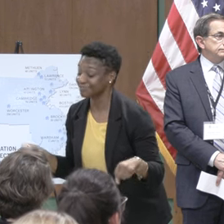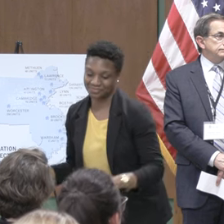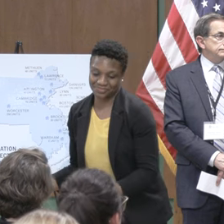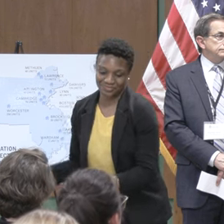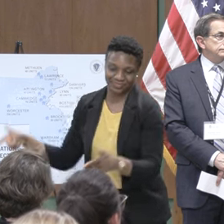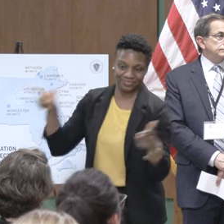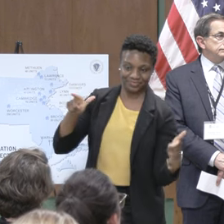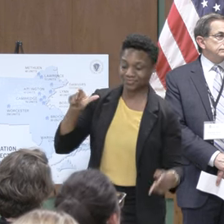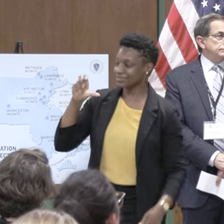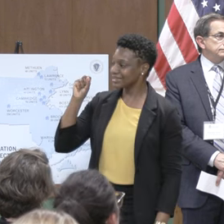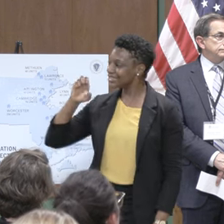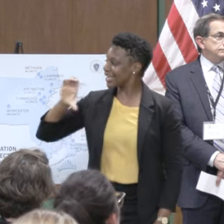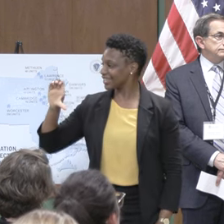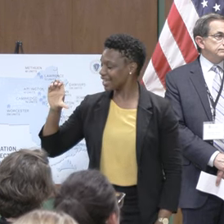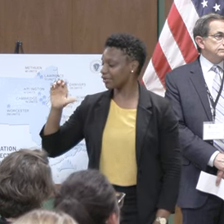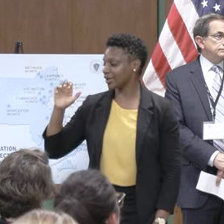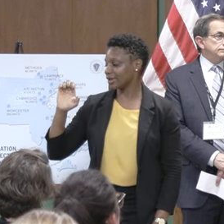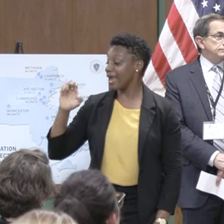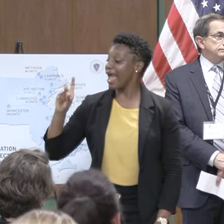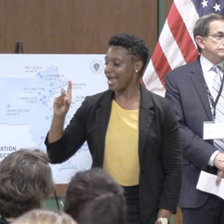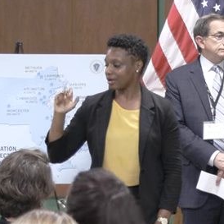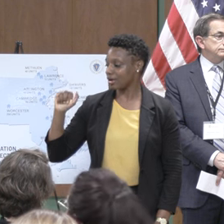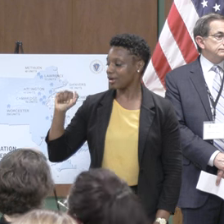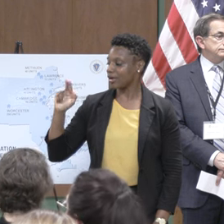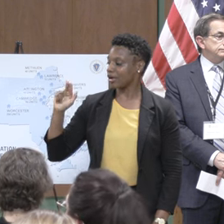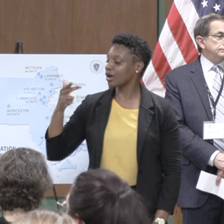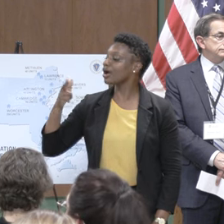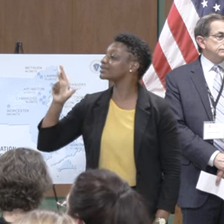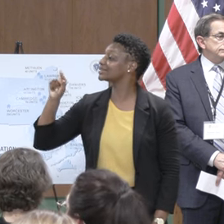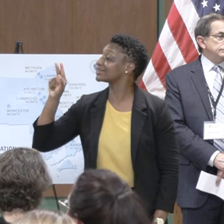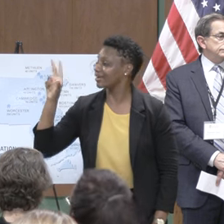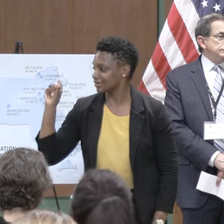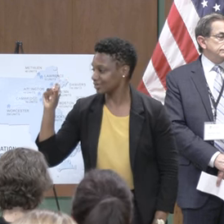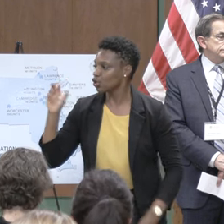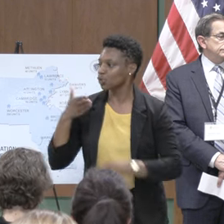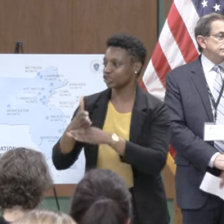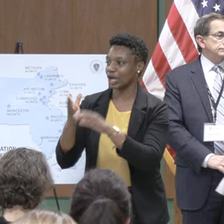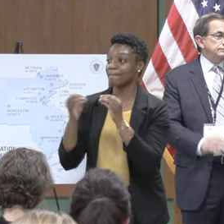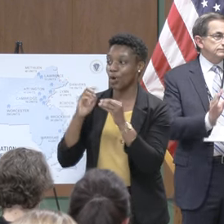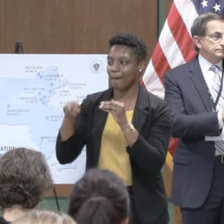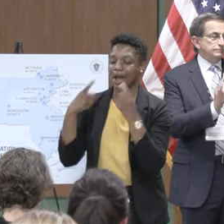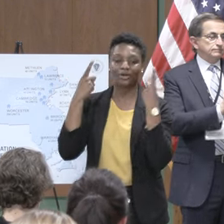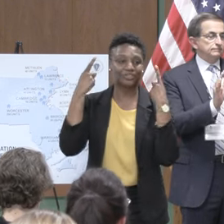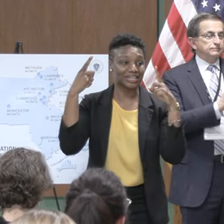secretary secretary secretary ed augustus to share more about this announcement